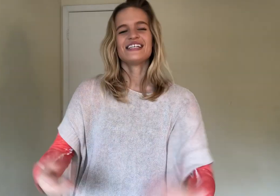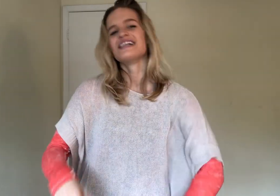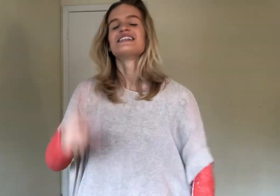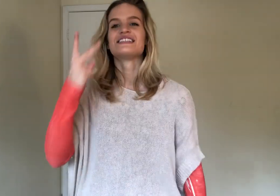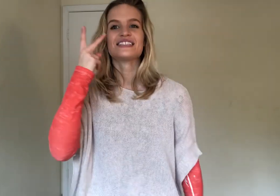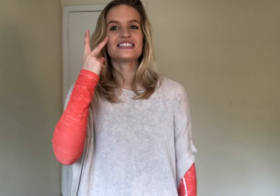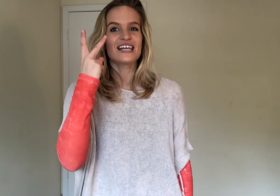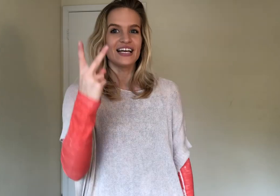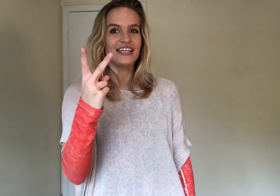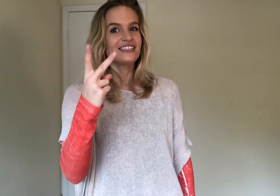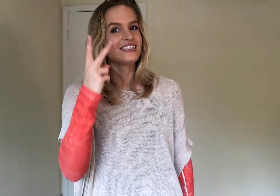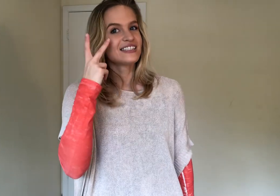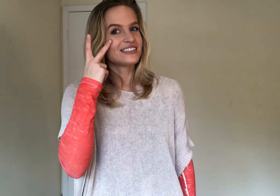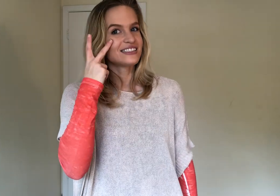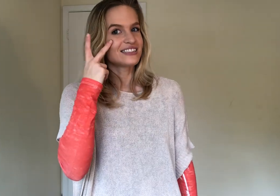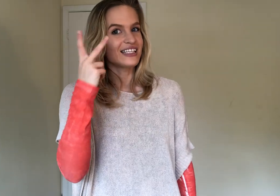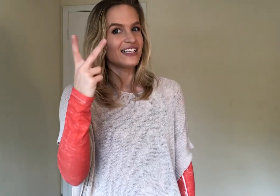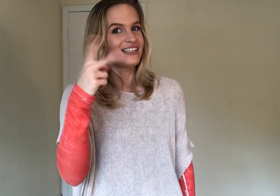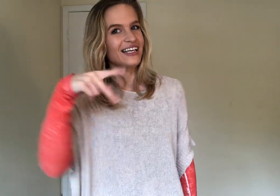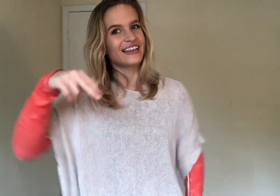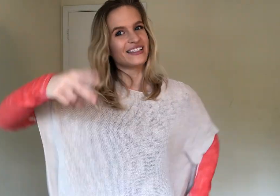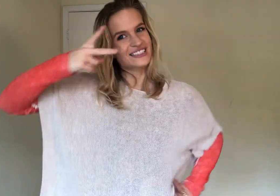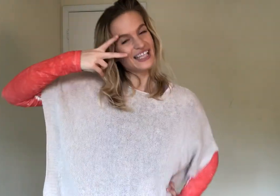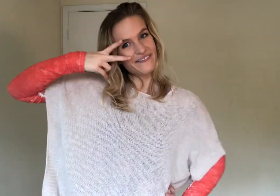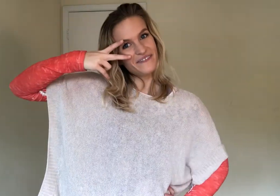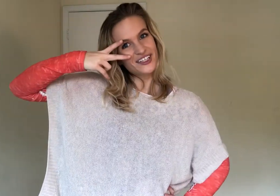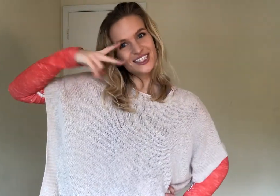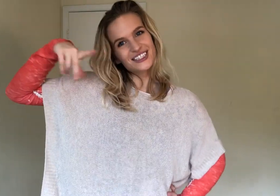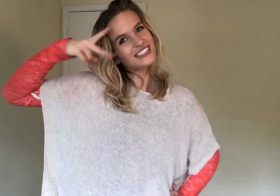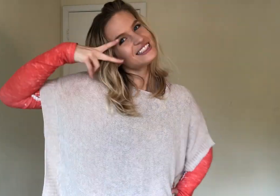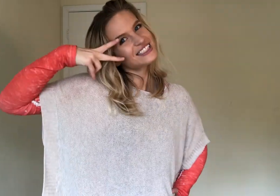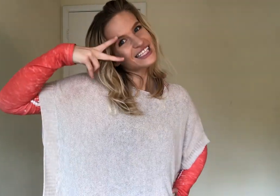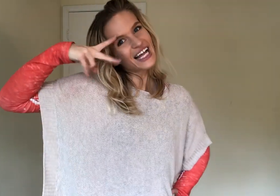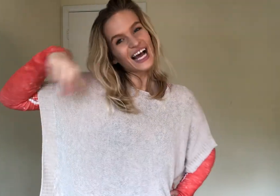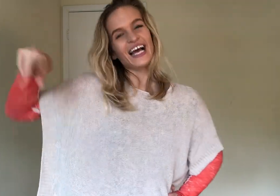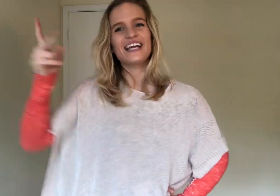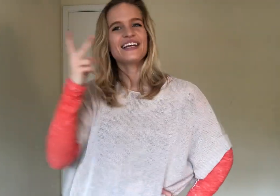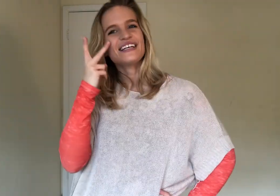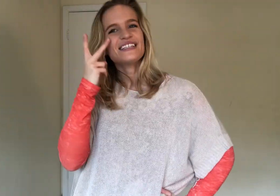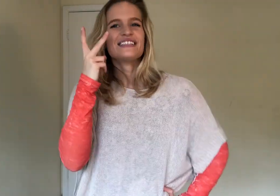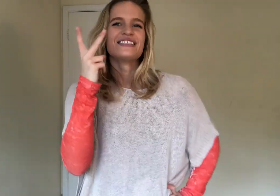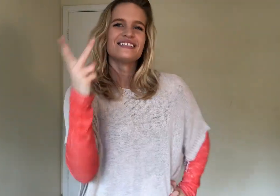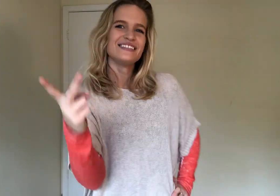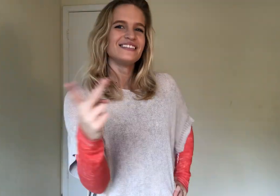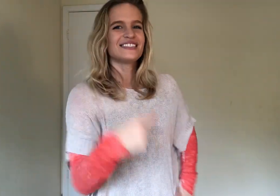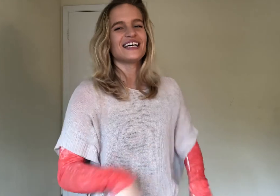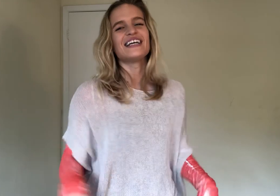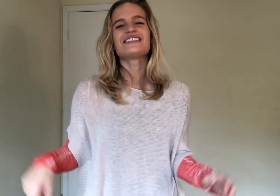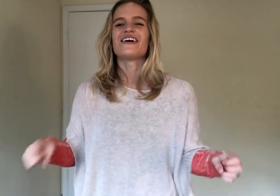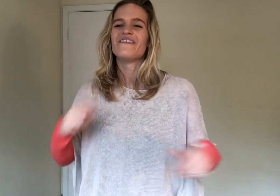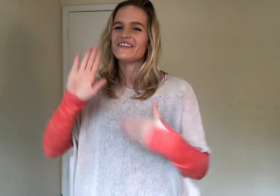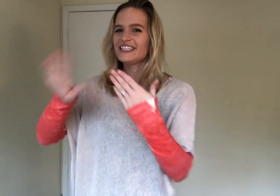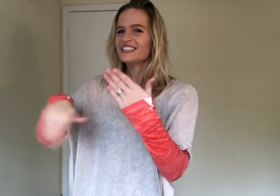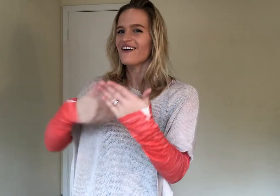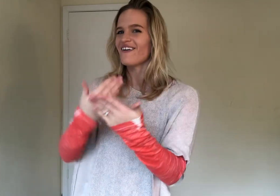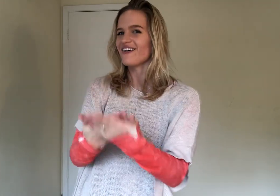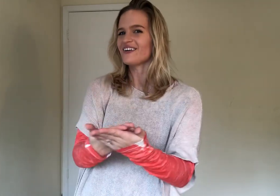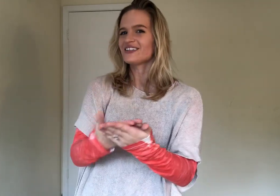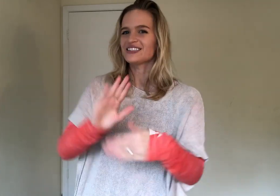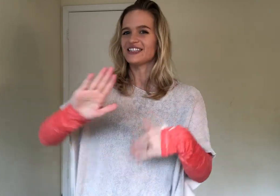Lose sight. See like the stay fierce to the eye. Lose sight of it all. So